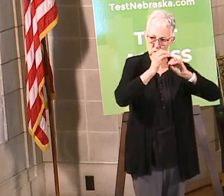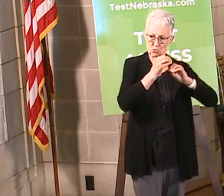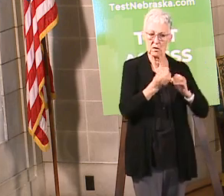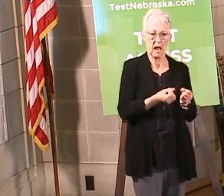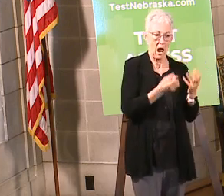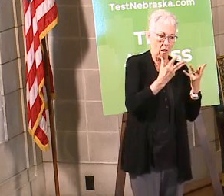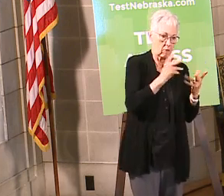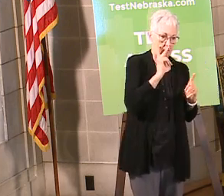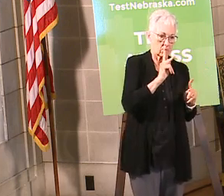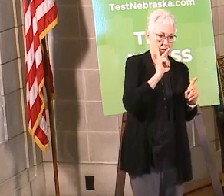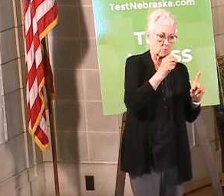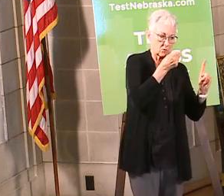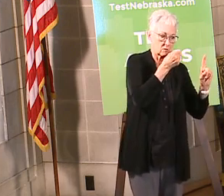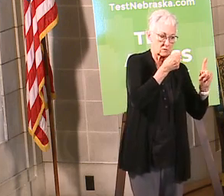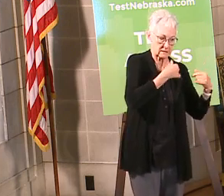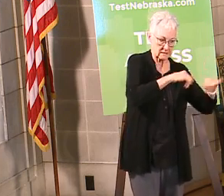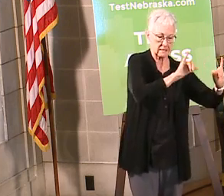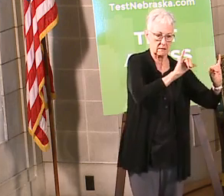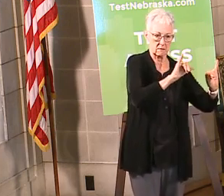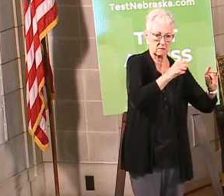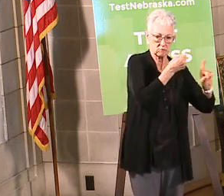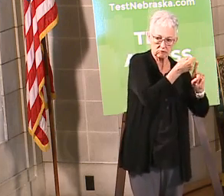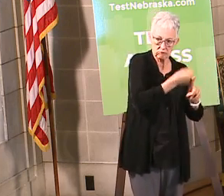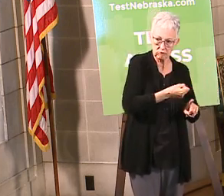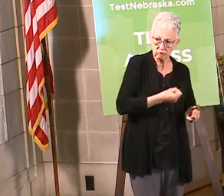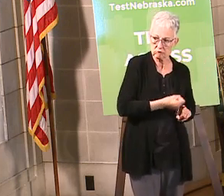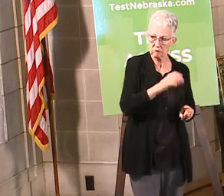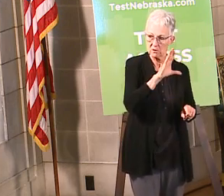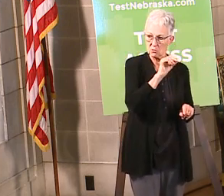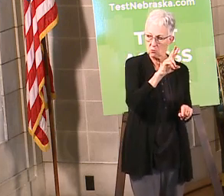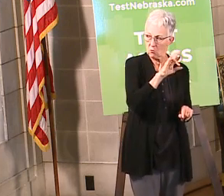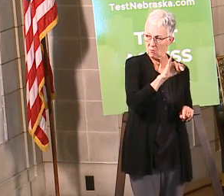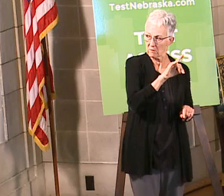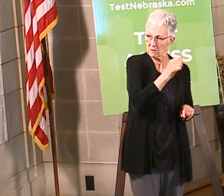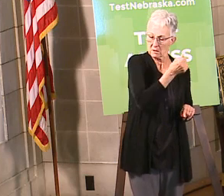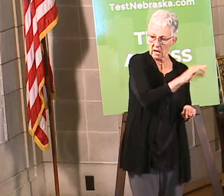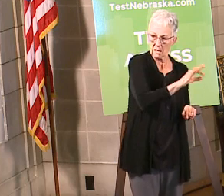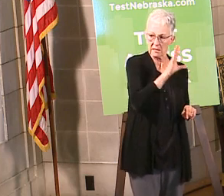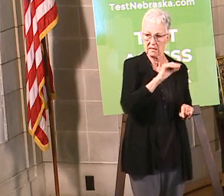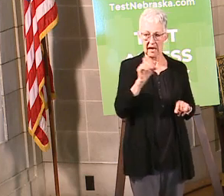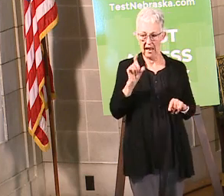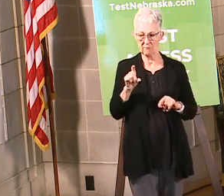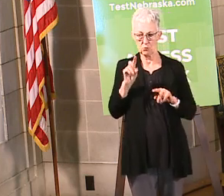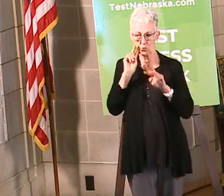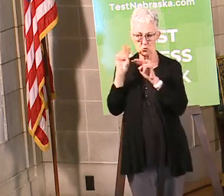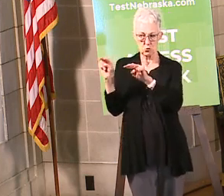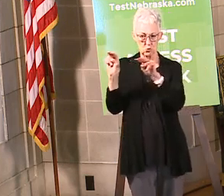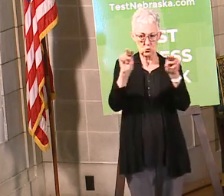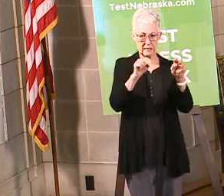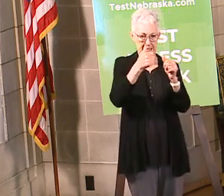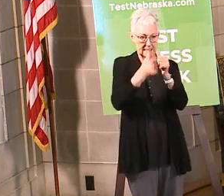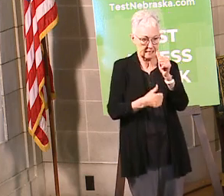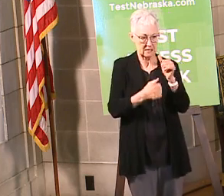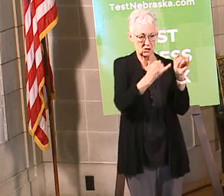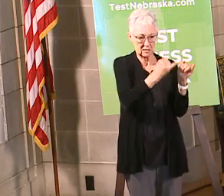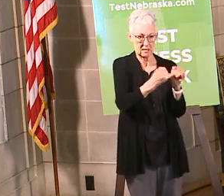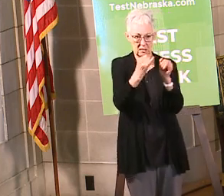how we're being able to manage the health care system and do it on a hospital by hospital basis yeah brandon